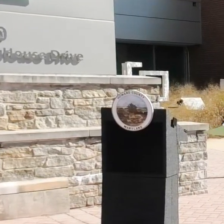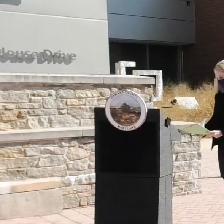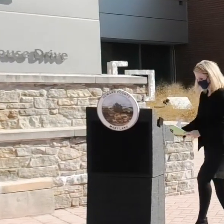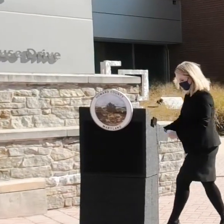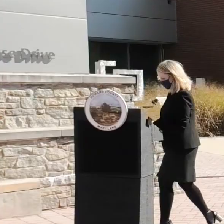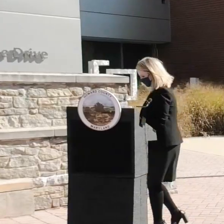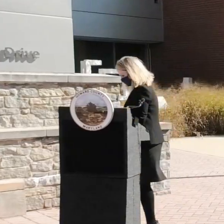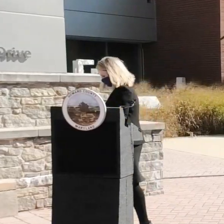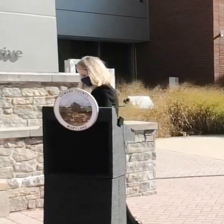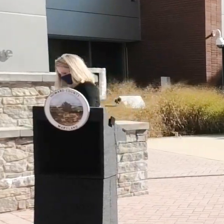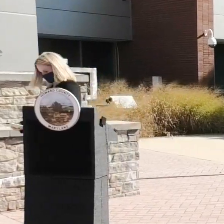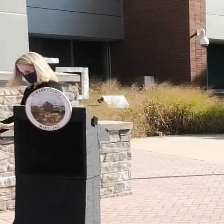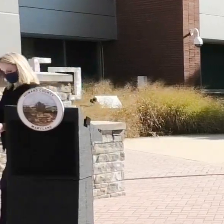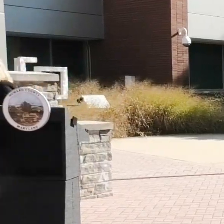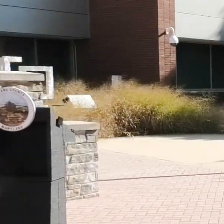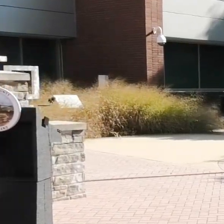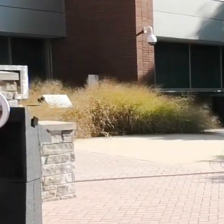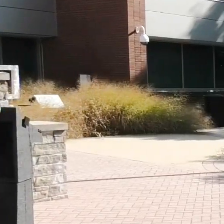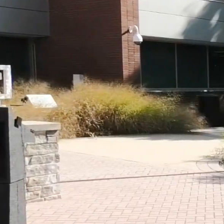Here we